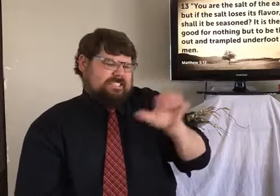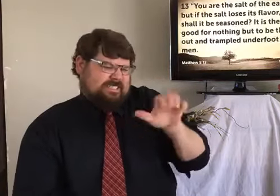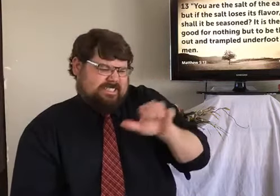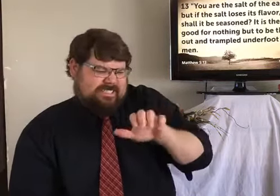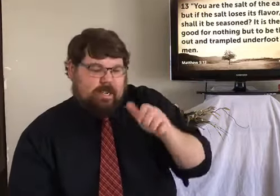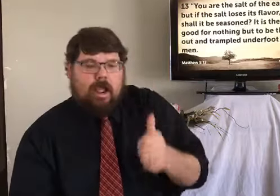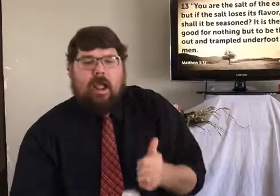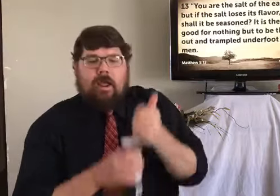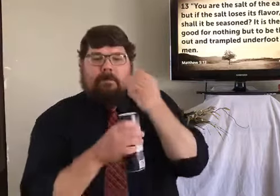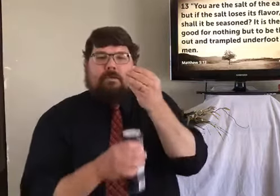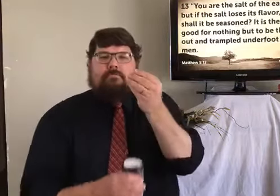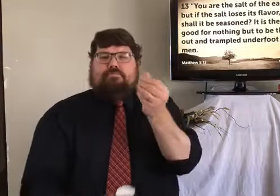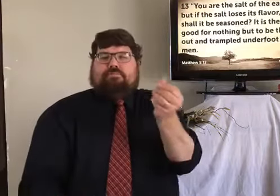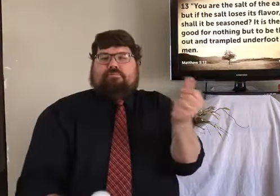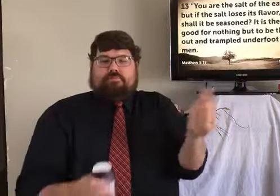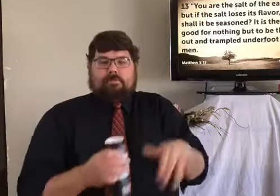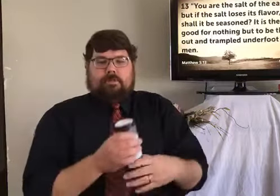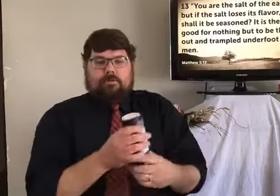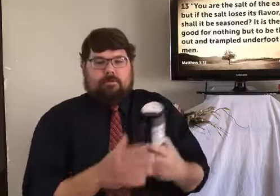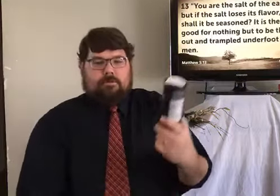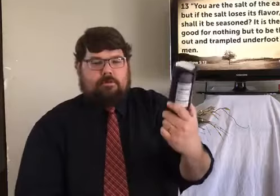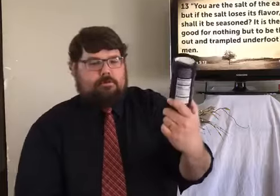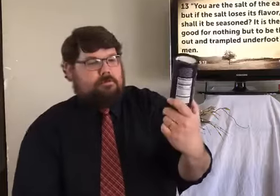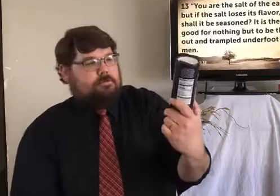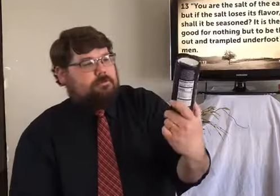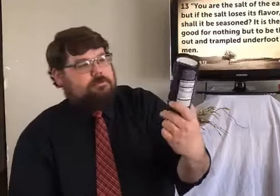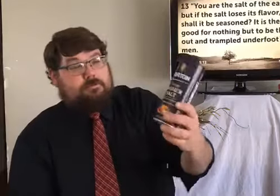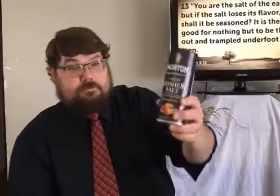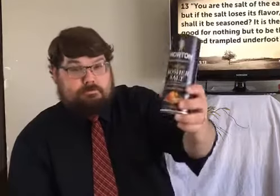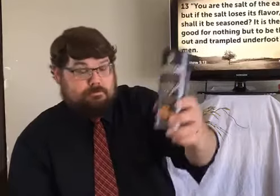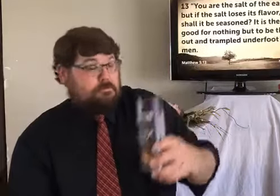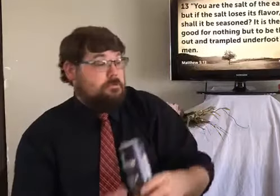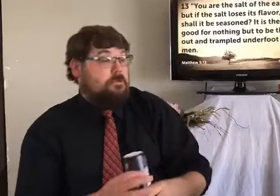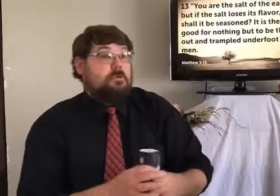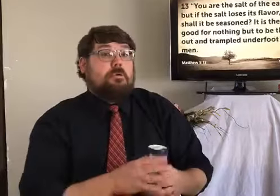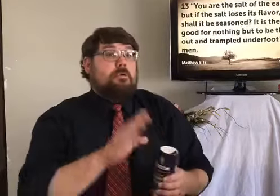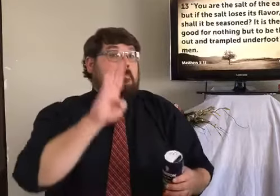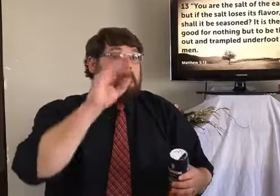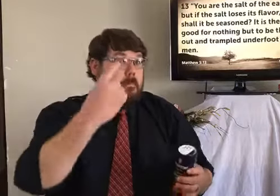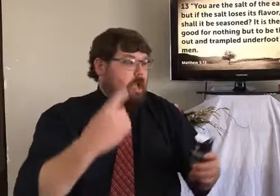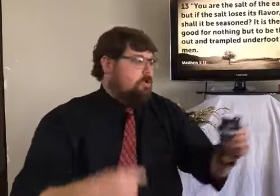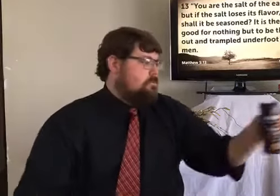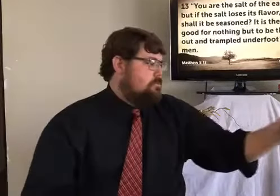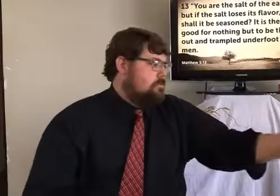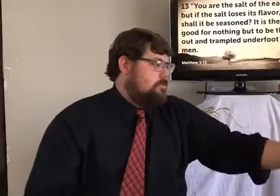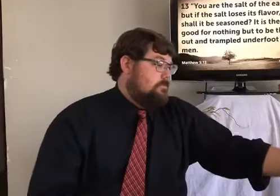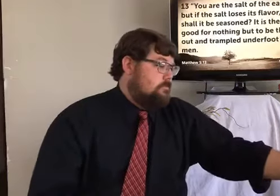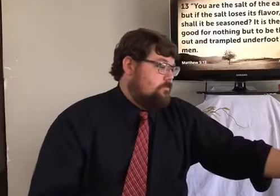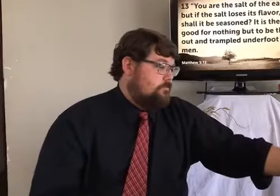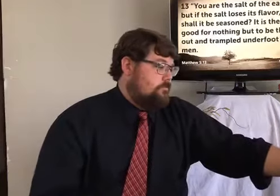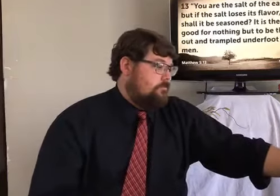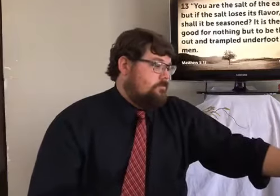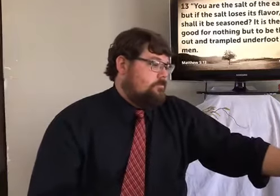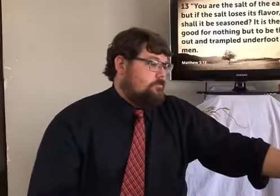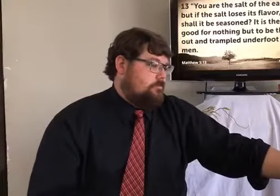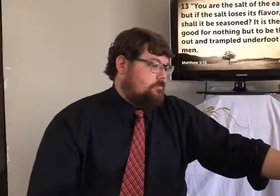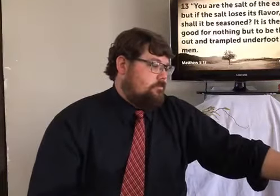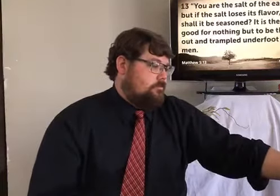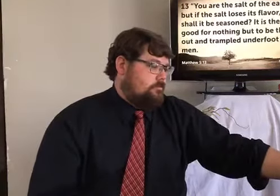coarse. And so, it helps get rid of dirt and grime that's left in the pan. And we